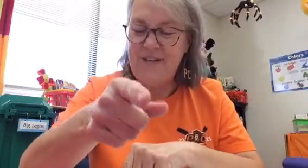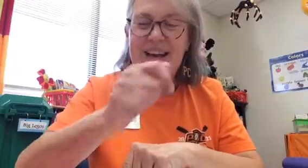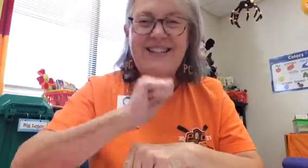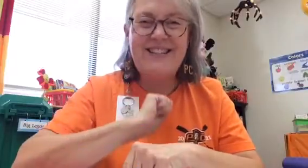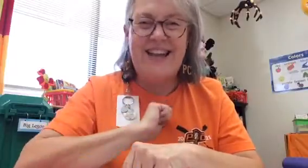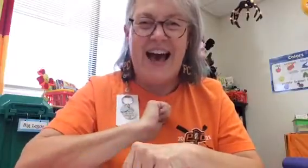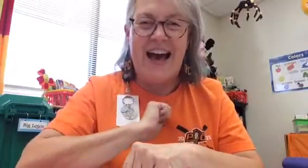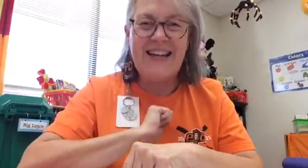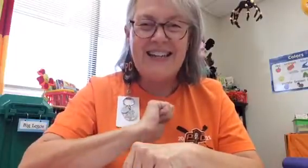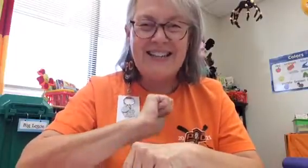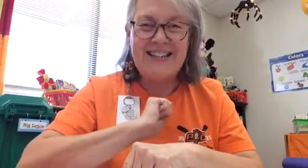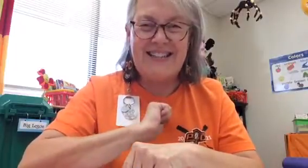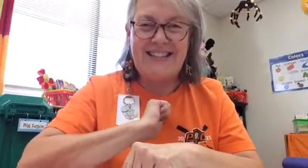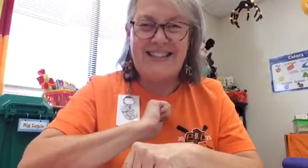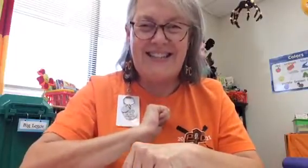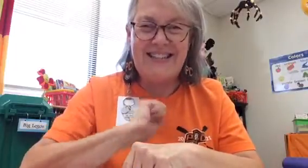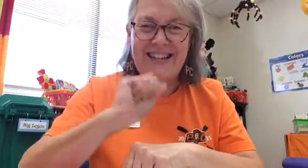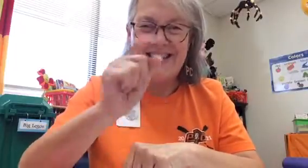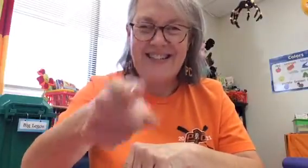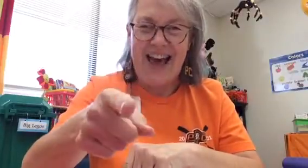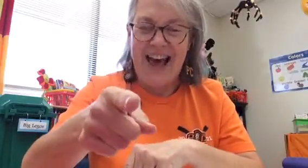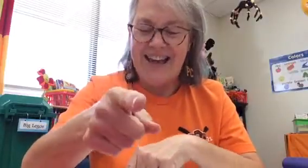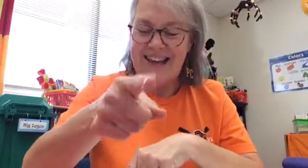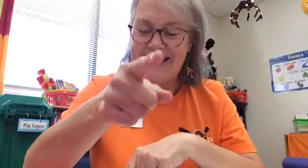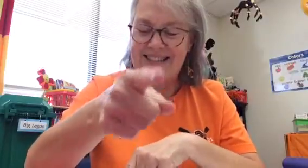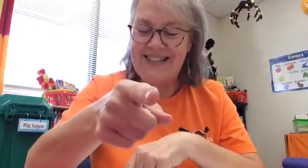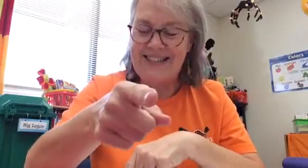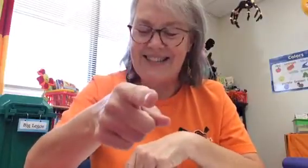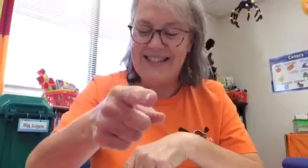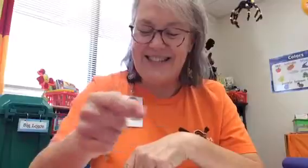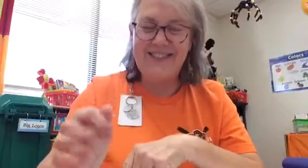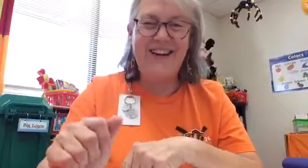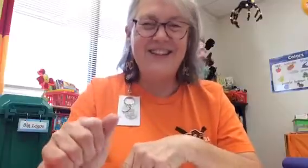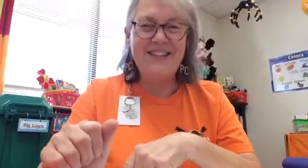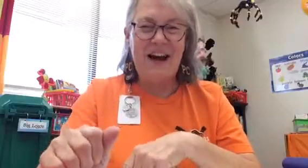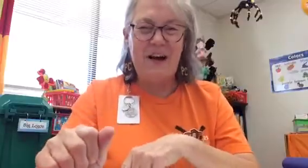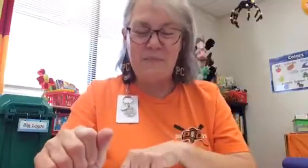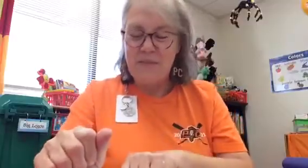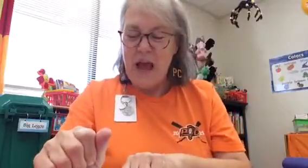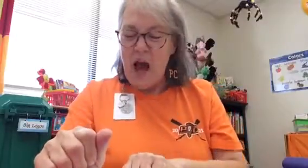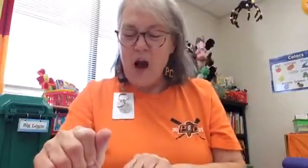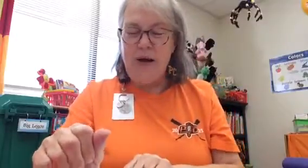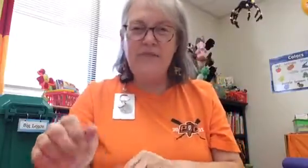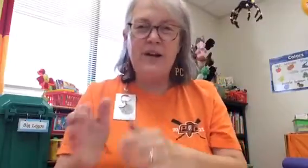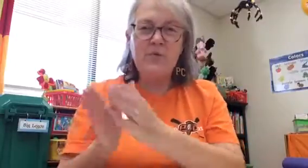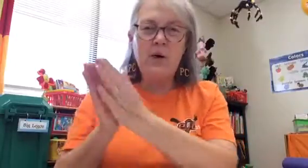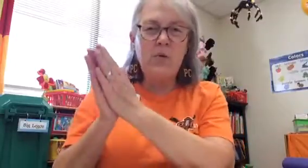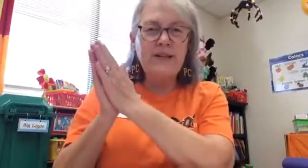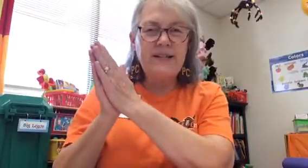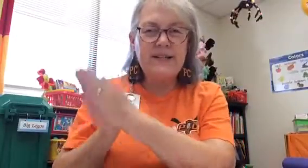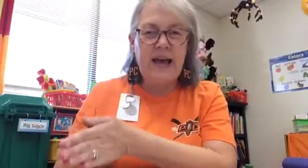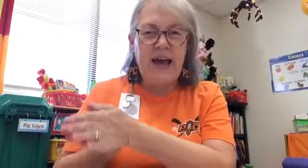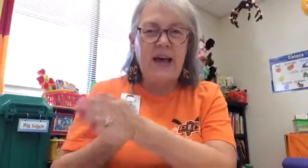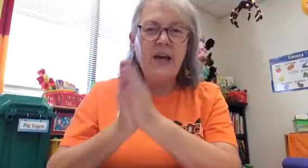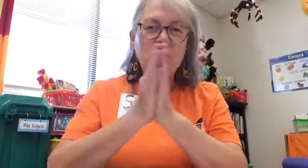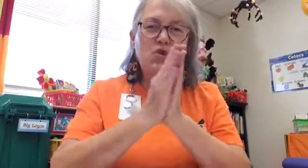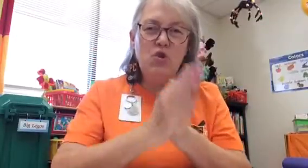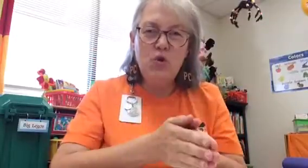Sad, ss. Sad, ss. Great job. Alright friends, we're going to say two